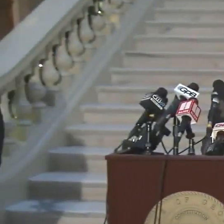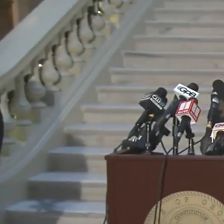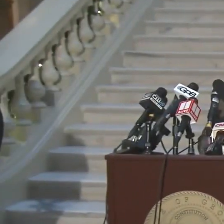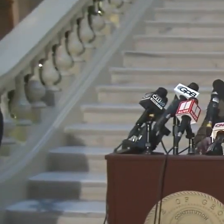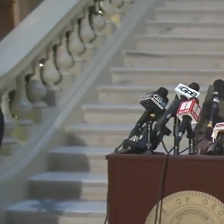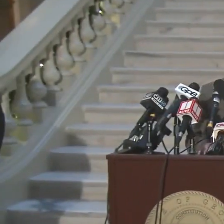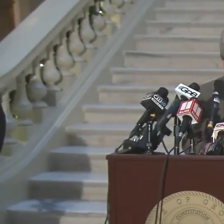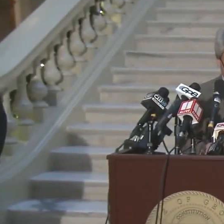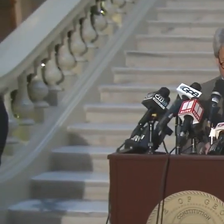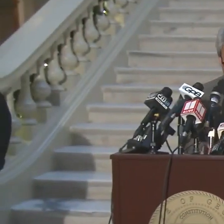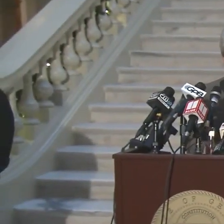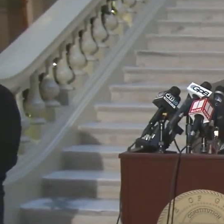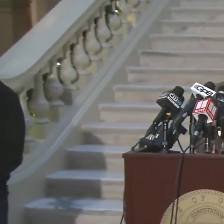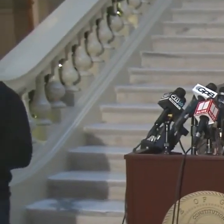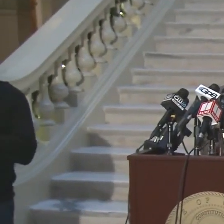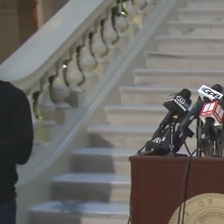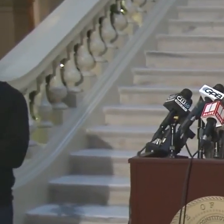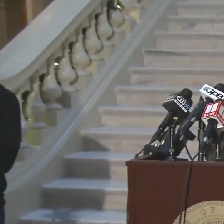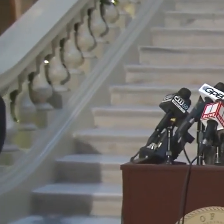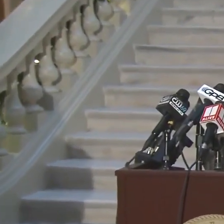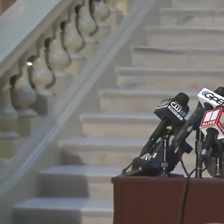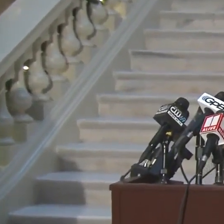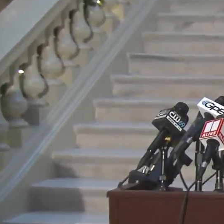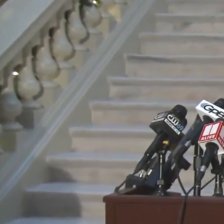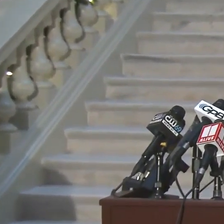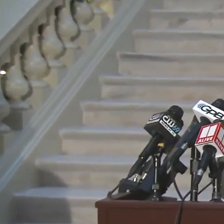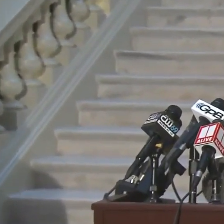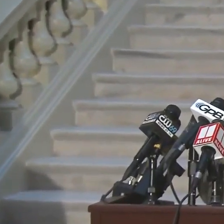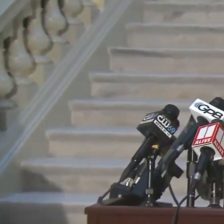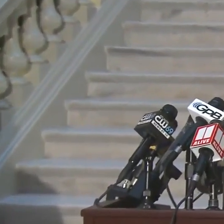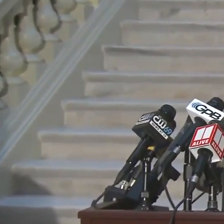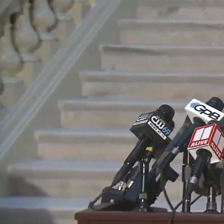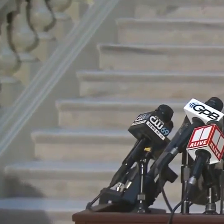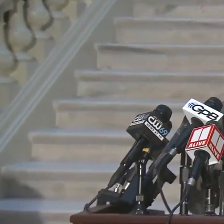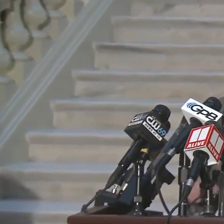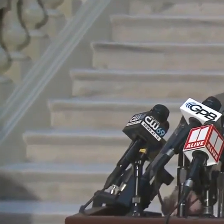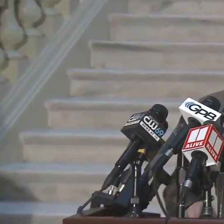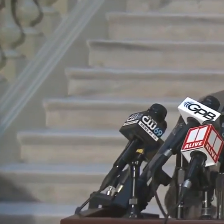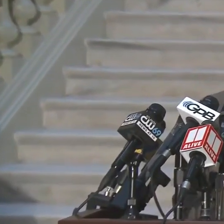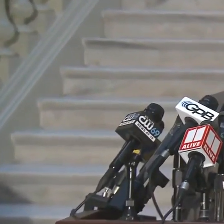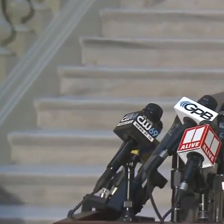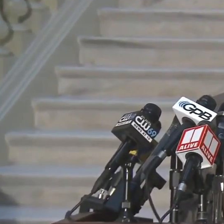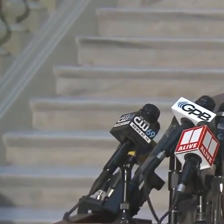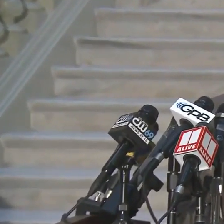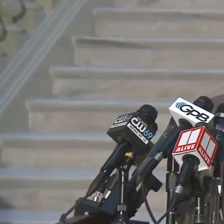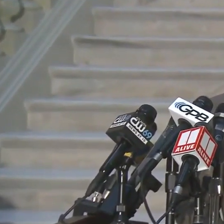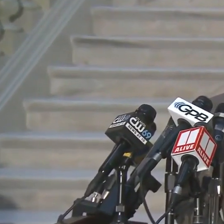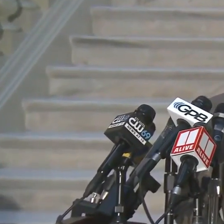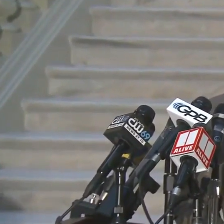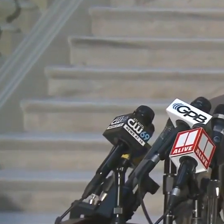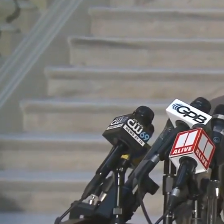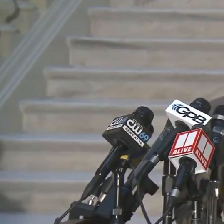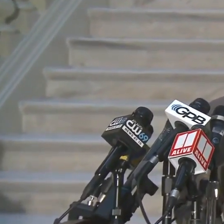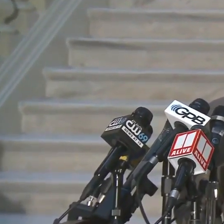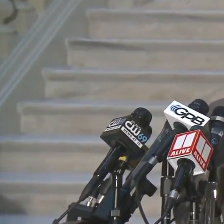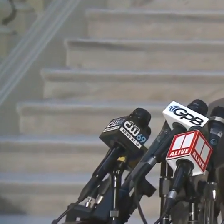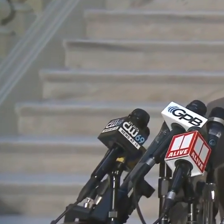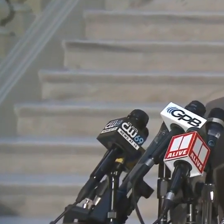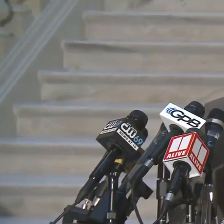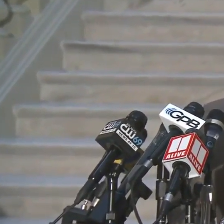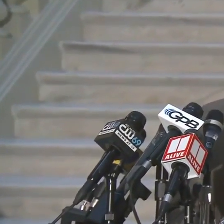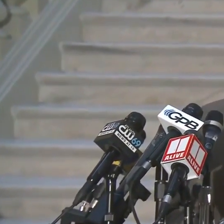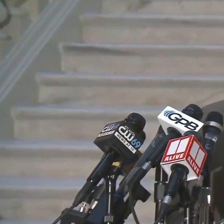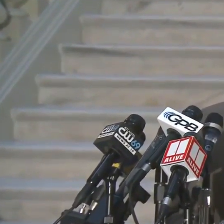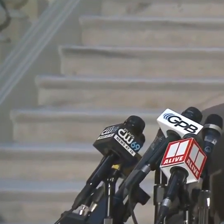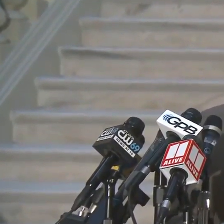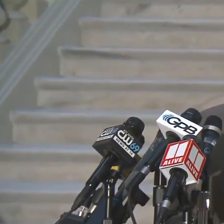Good morning. I didn't bring my computer today because we only have a few numbers to go through. First, as the secretary pointed out, we will be recertifying